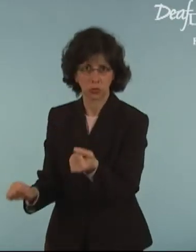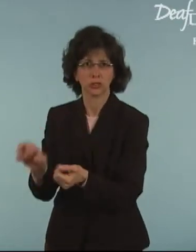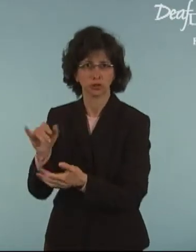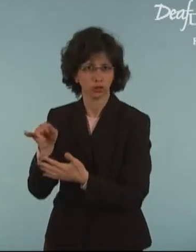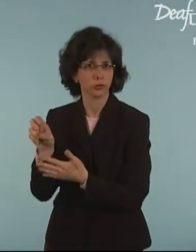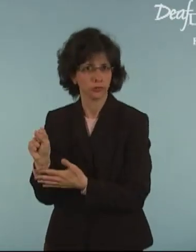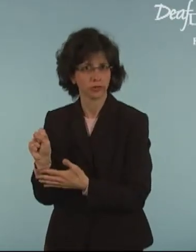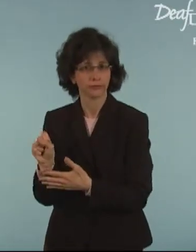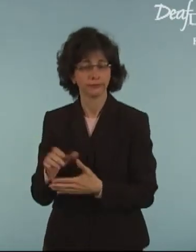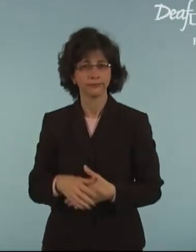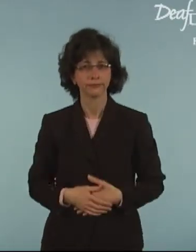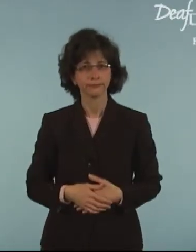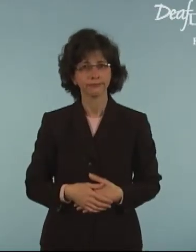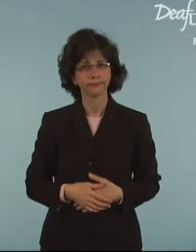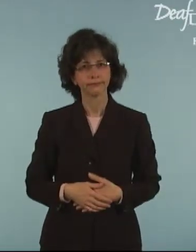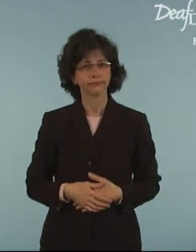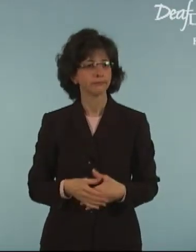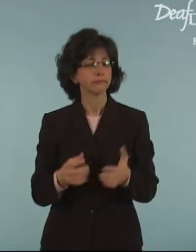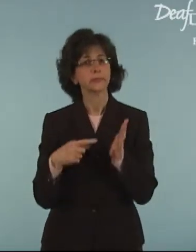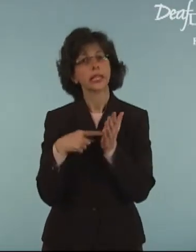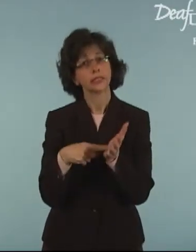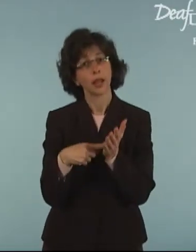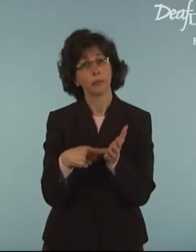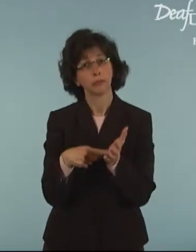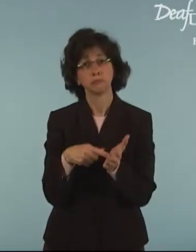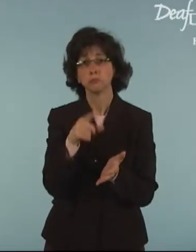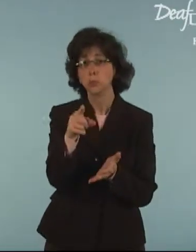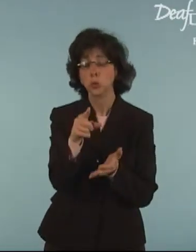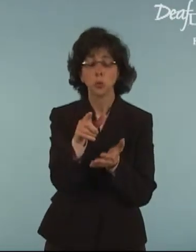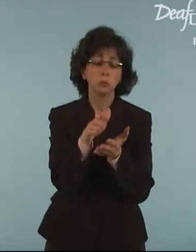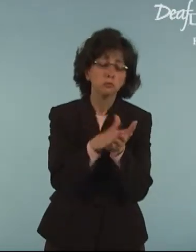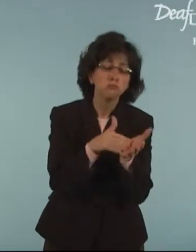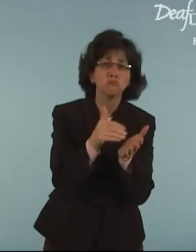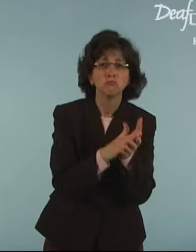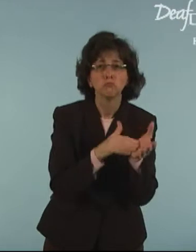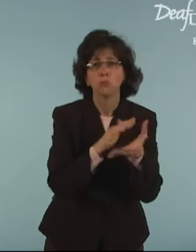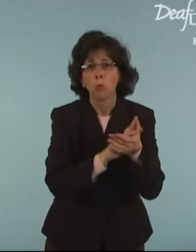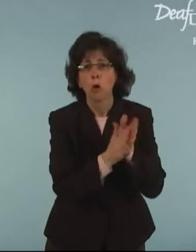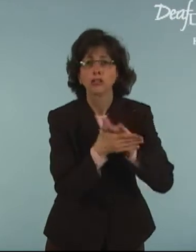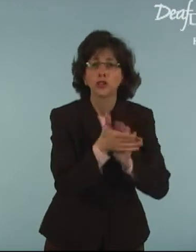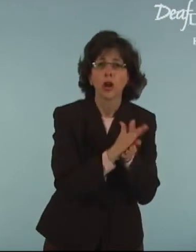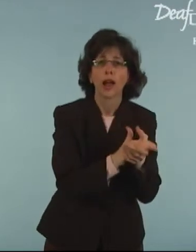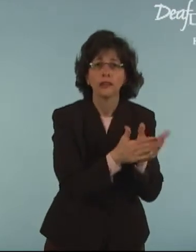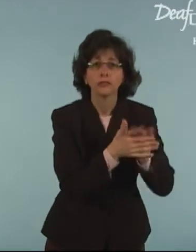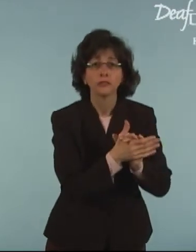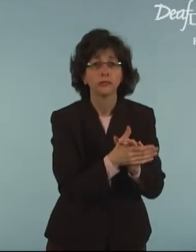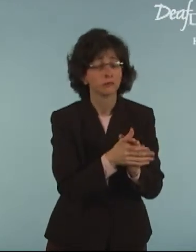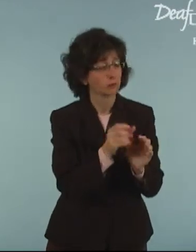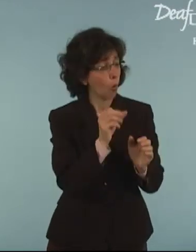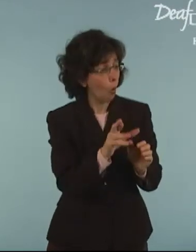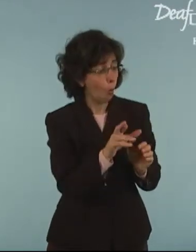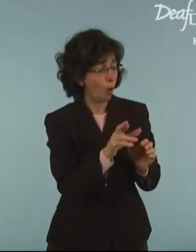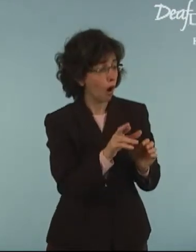them. For example, when you wash your hands or